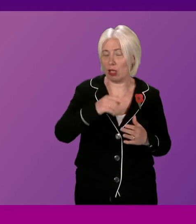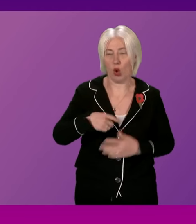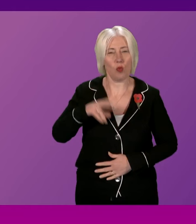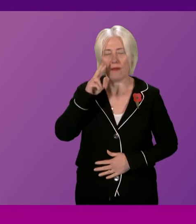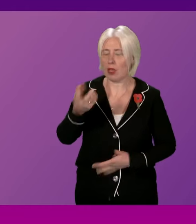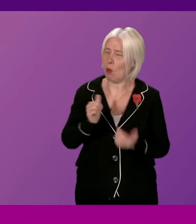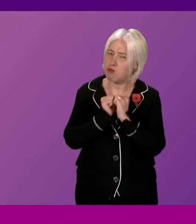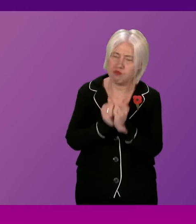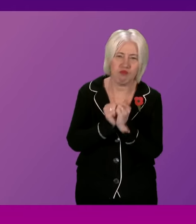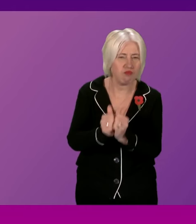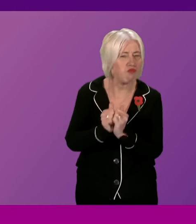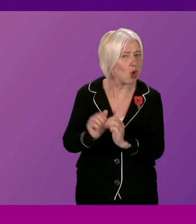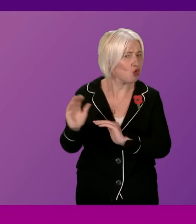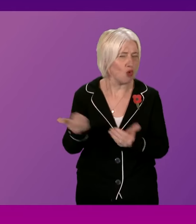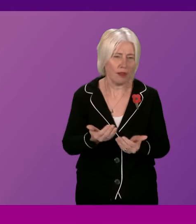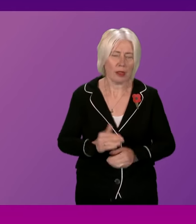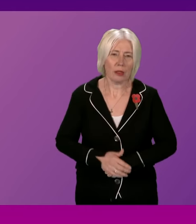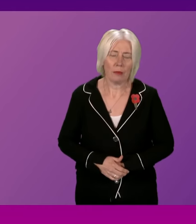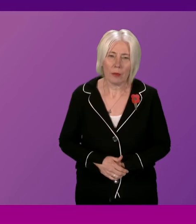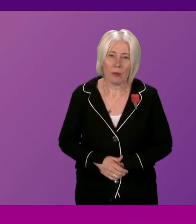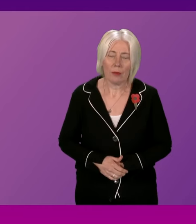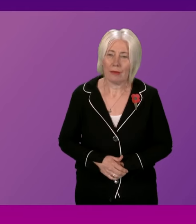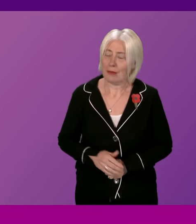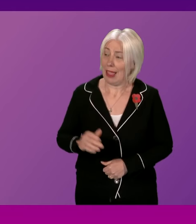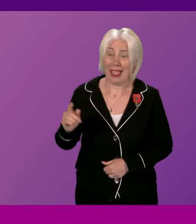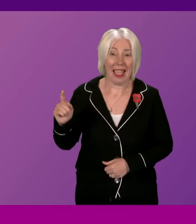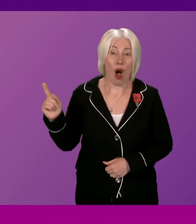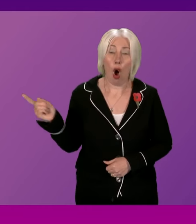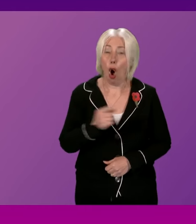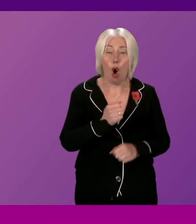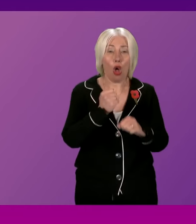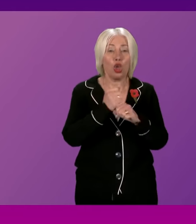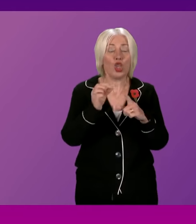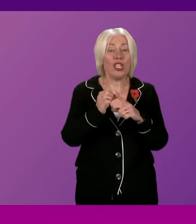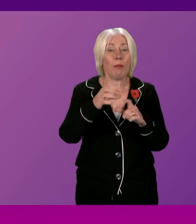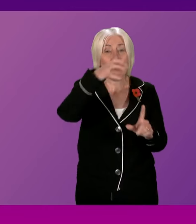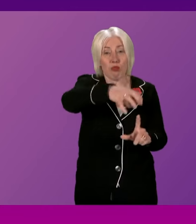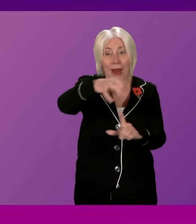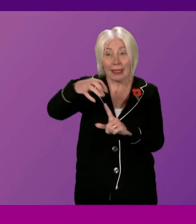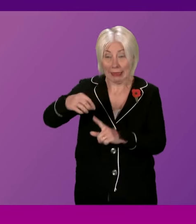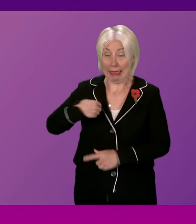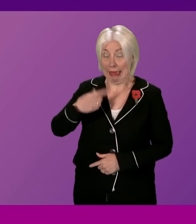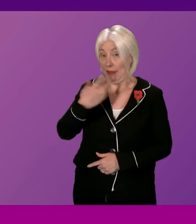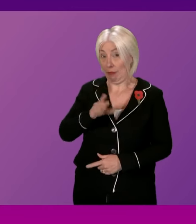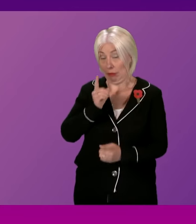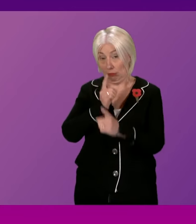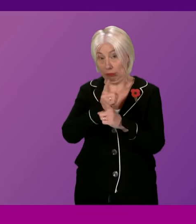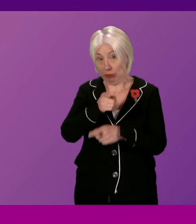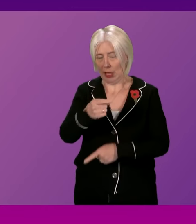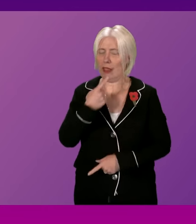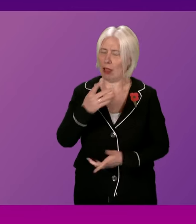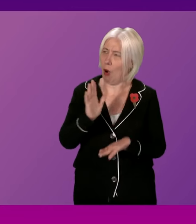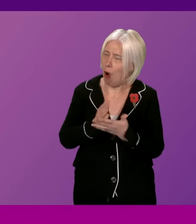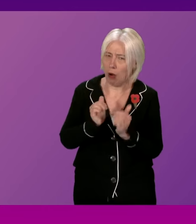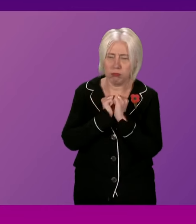seen the invaluable service that they provide. and every single GP practice, for example, that I have spoken to sees them